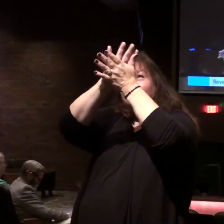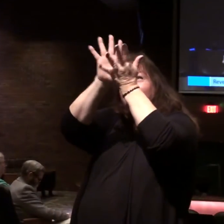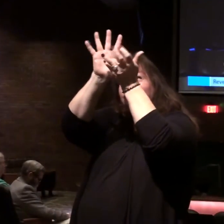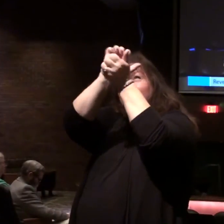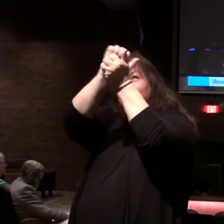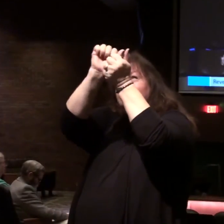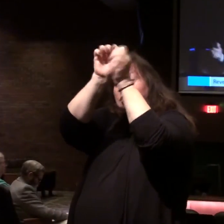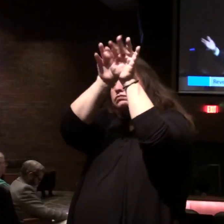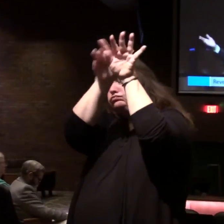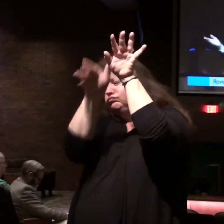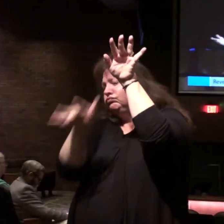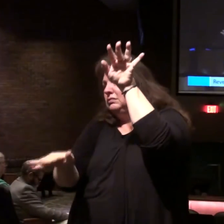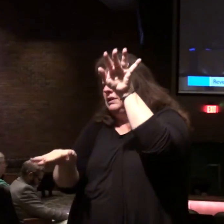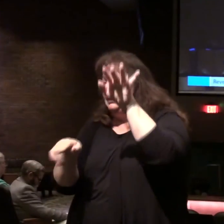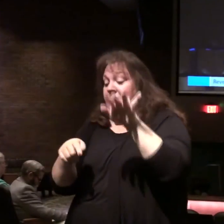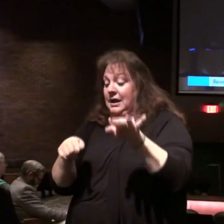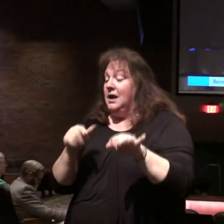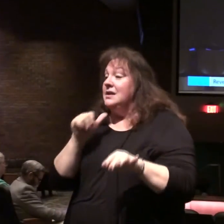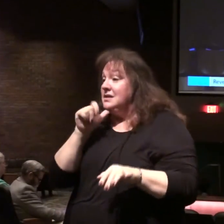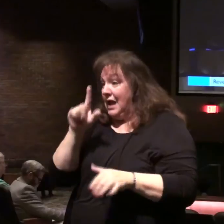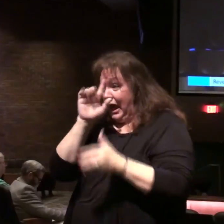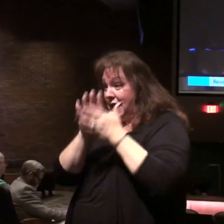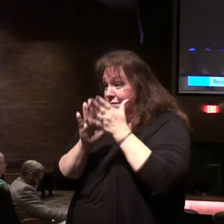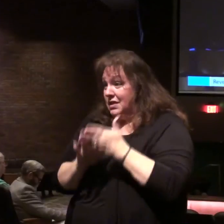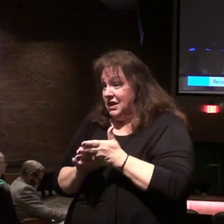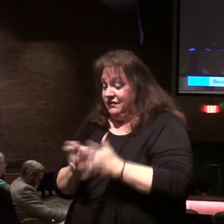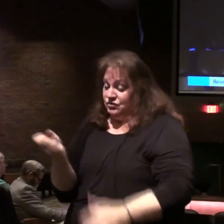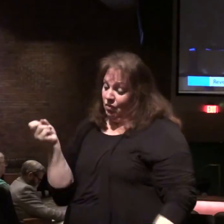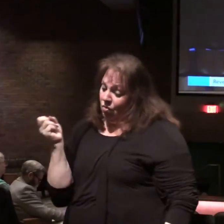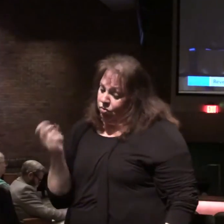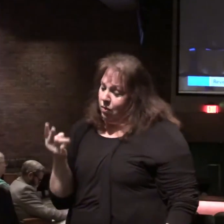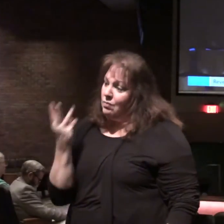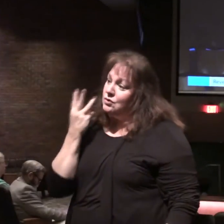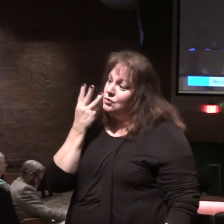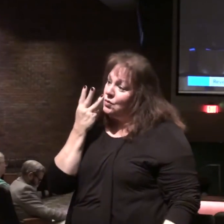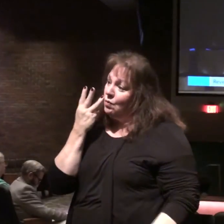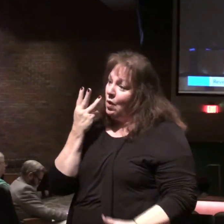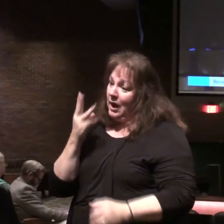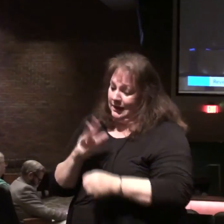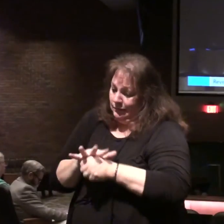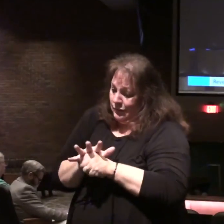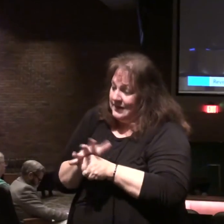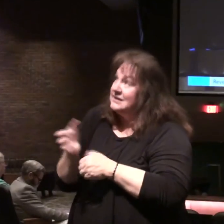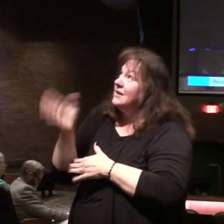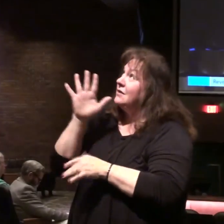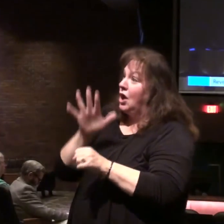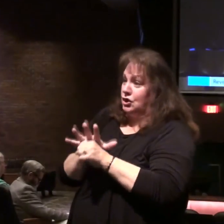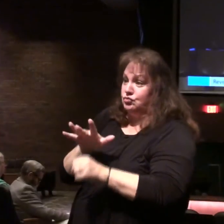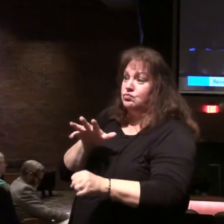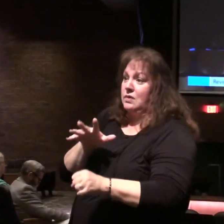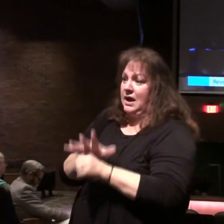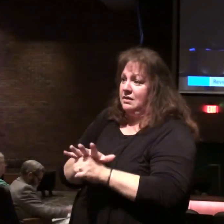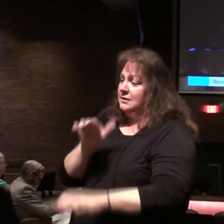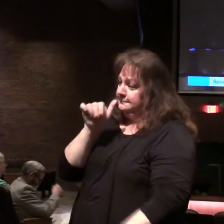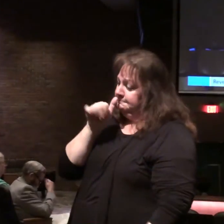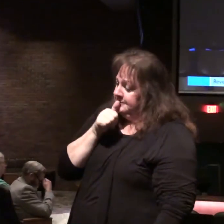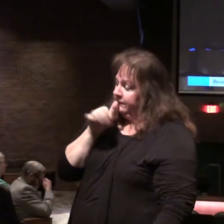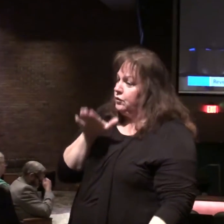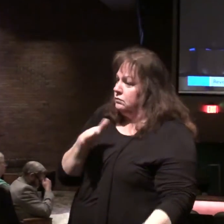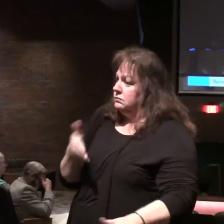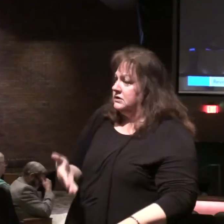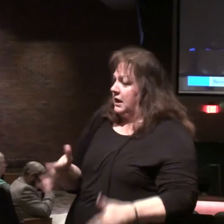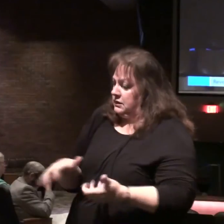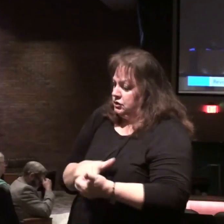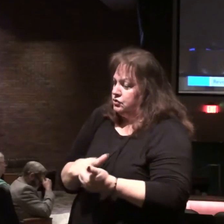crushed. So these unbelievers are thrown into the wine press of God's wrath where they will suffer destruction